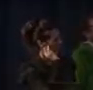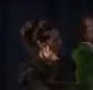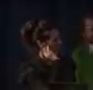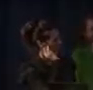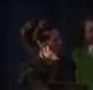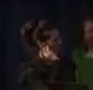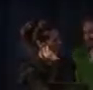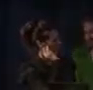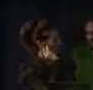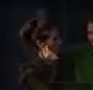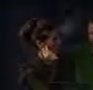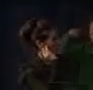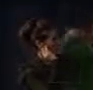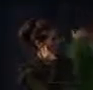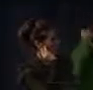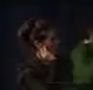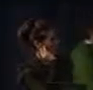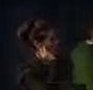More loud. Okay.